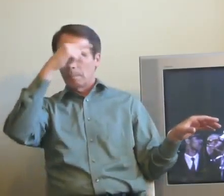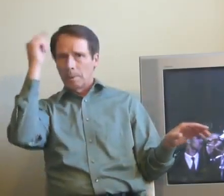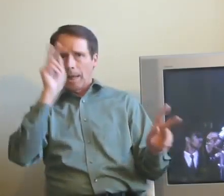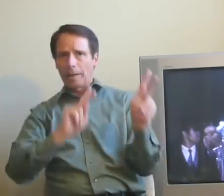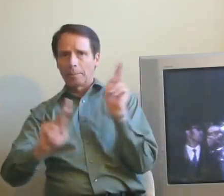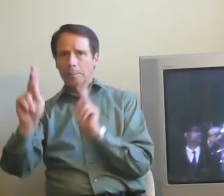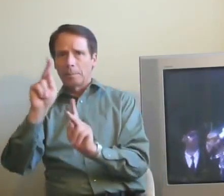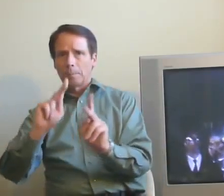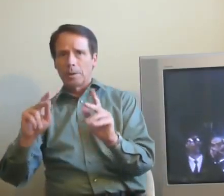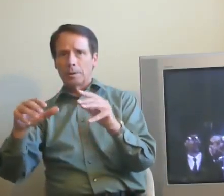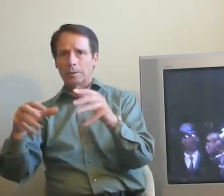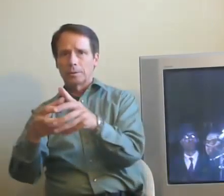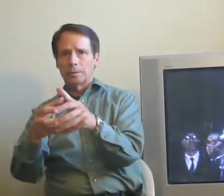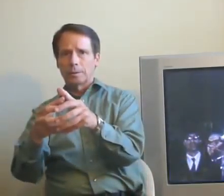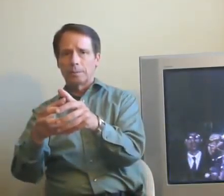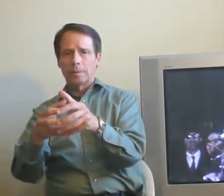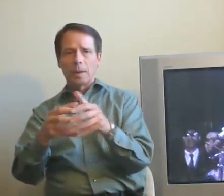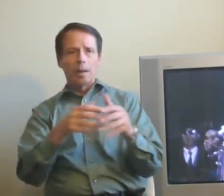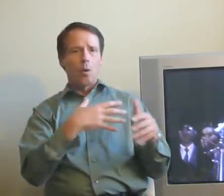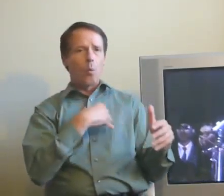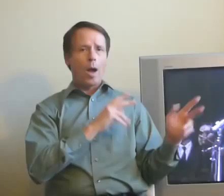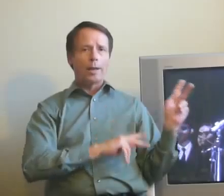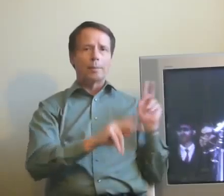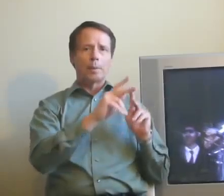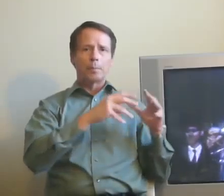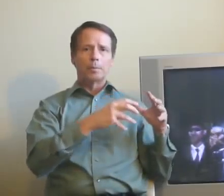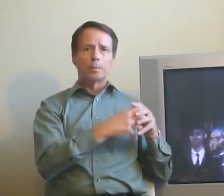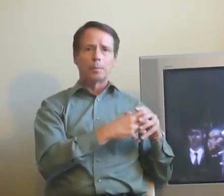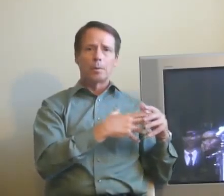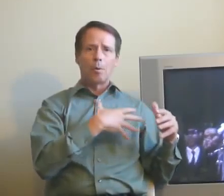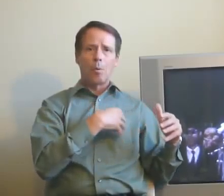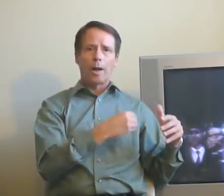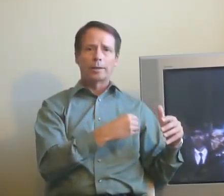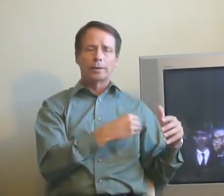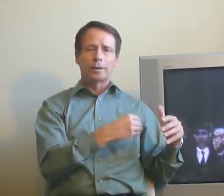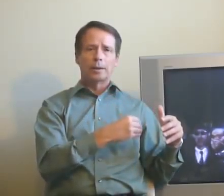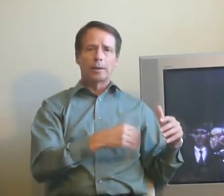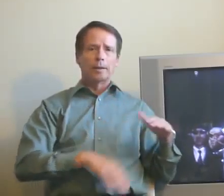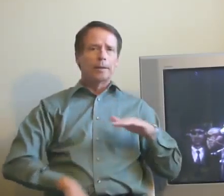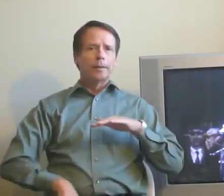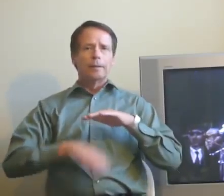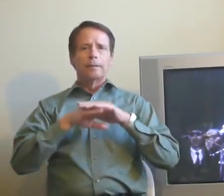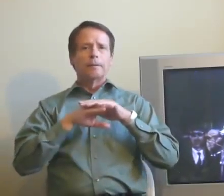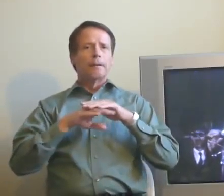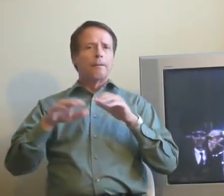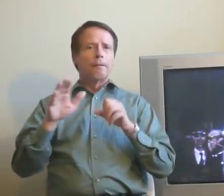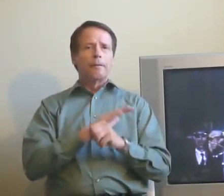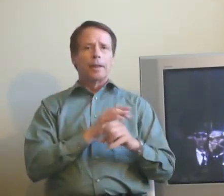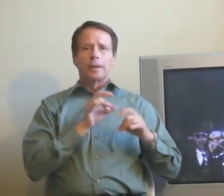blacks and white amongst whites filled with hatred toward one another.